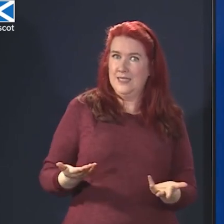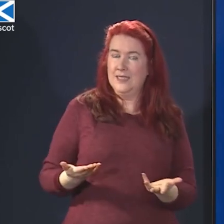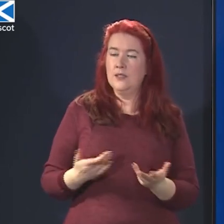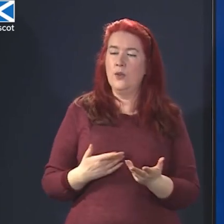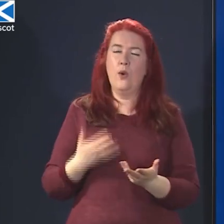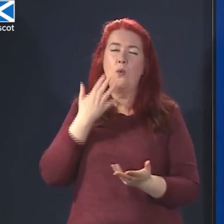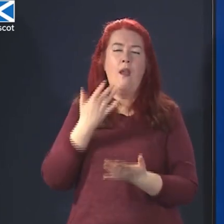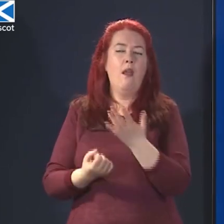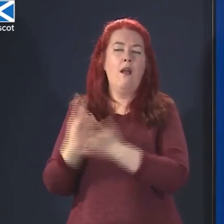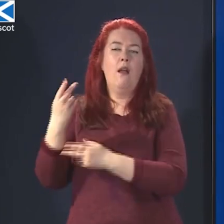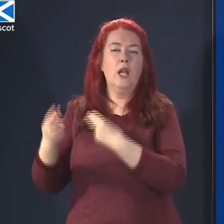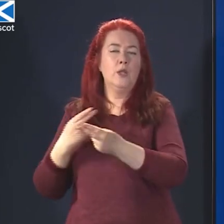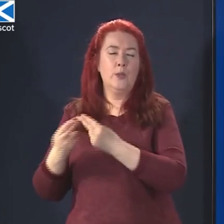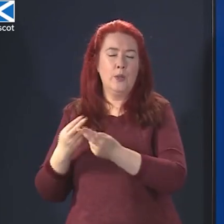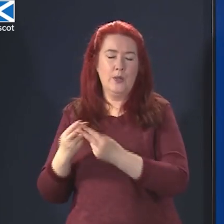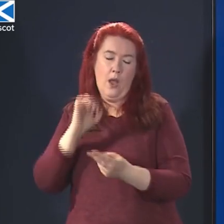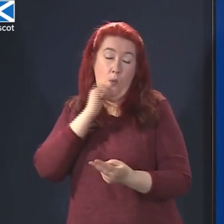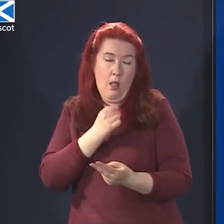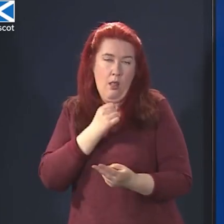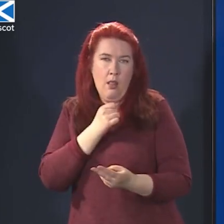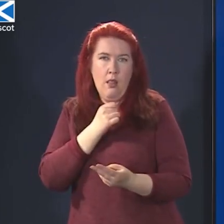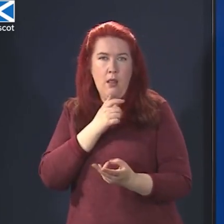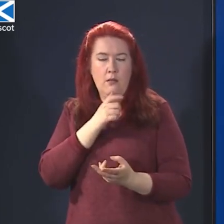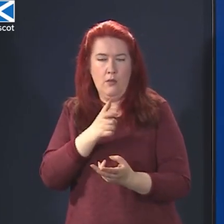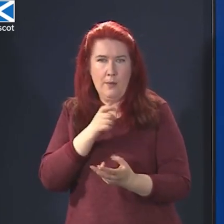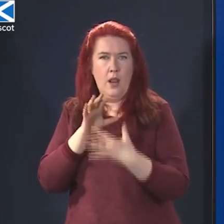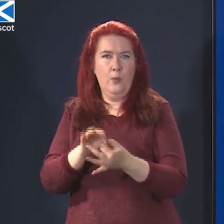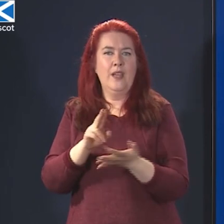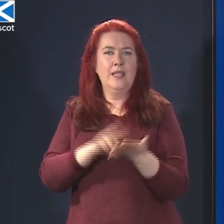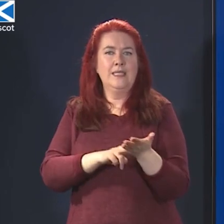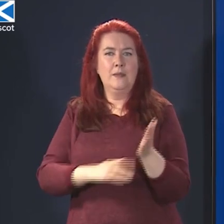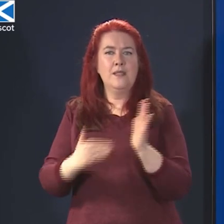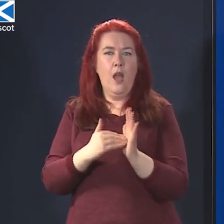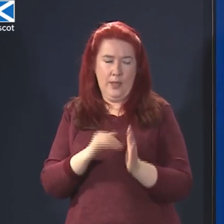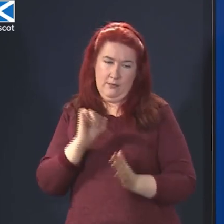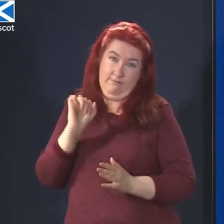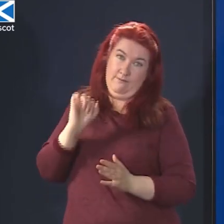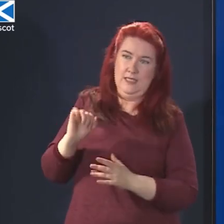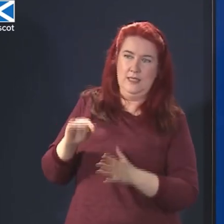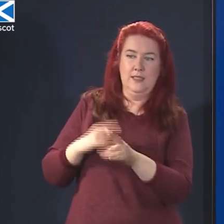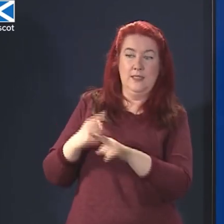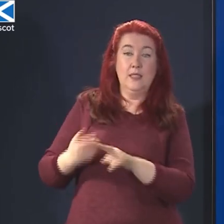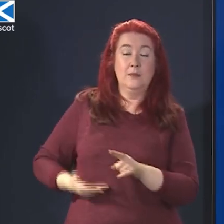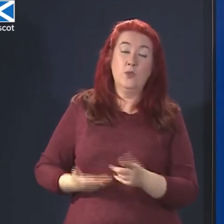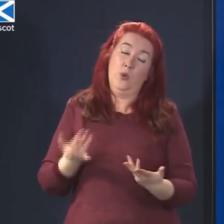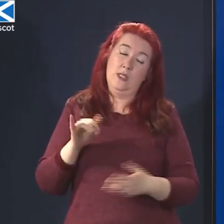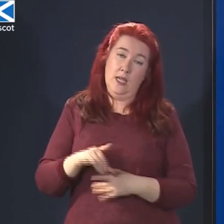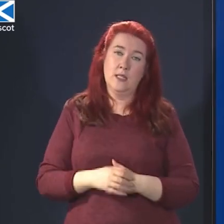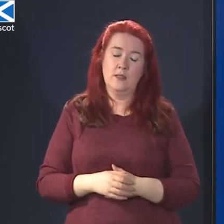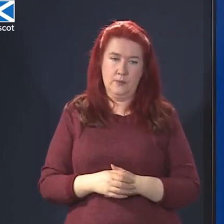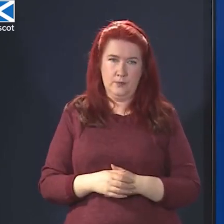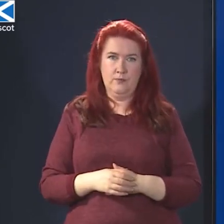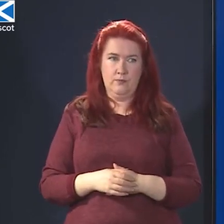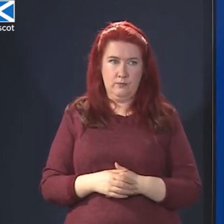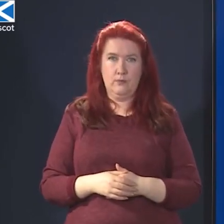and I'm going to come on to comment about Nadeem Zawai's own tax affairs, so it's appropriate. So, yes, when I get